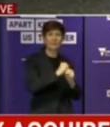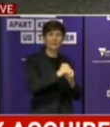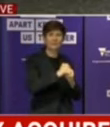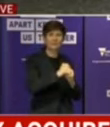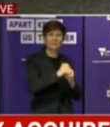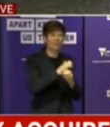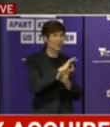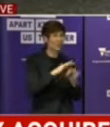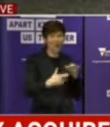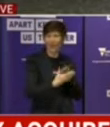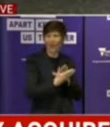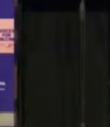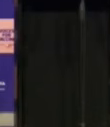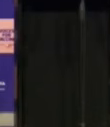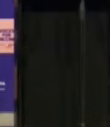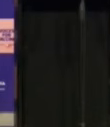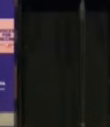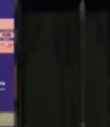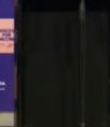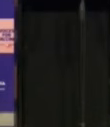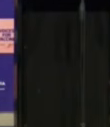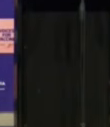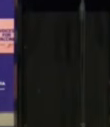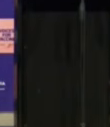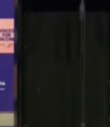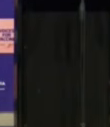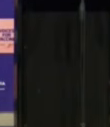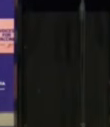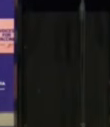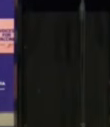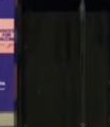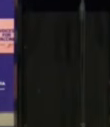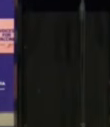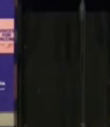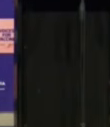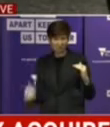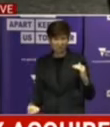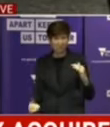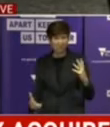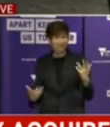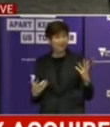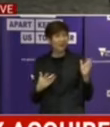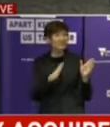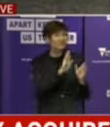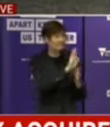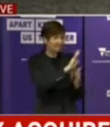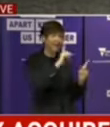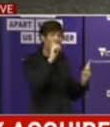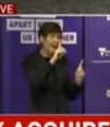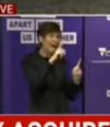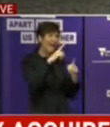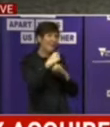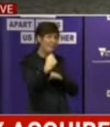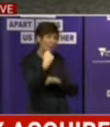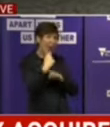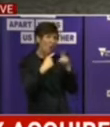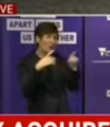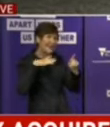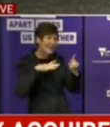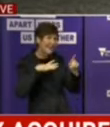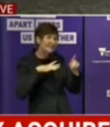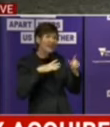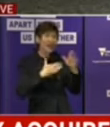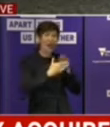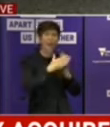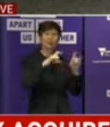times have you read Mein Kampf? Many different, quite many different occasions. Premier, Premier, are you ever going to go